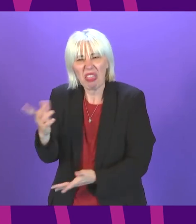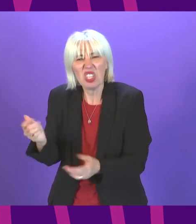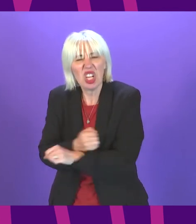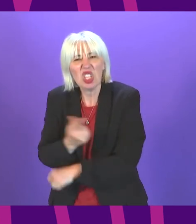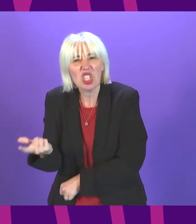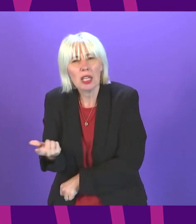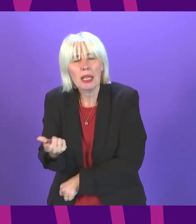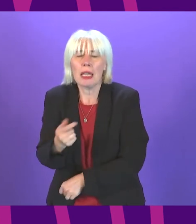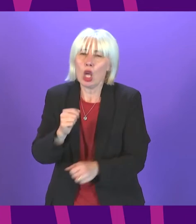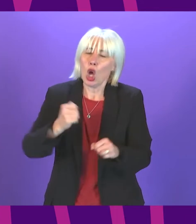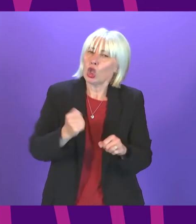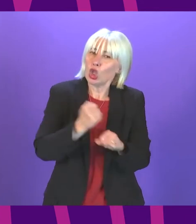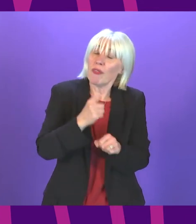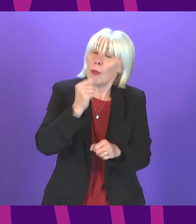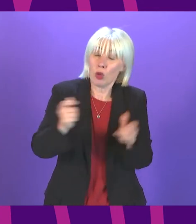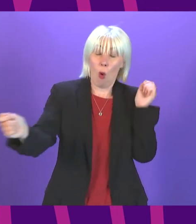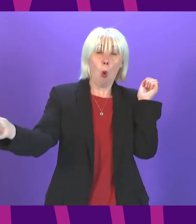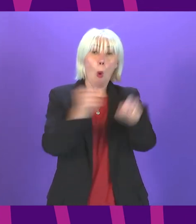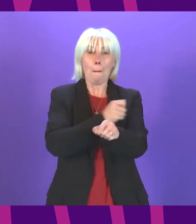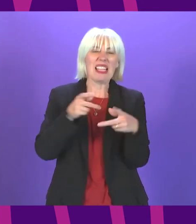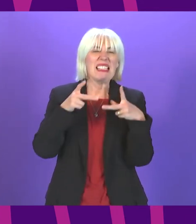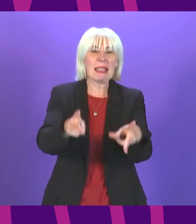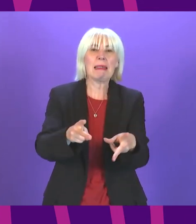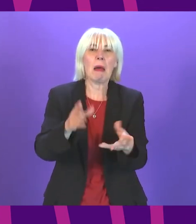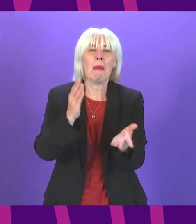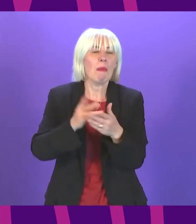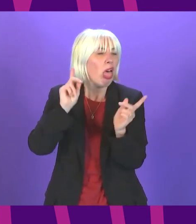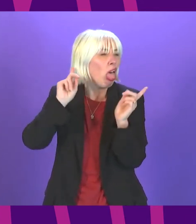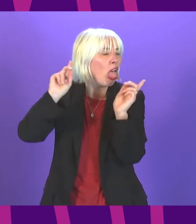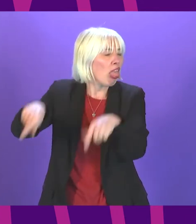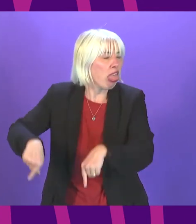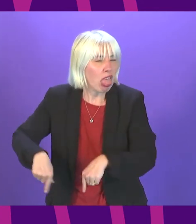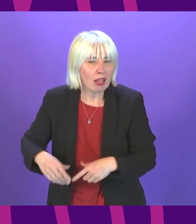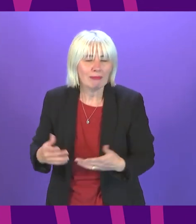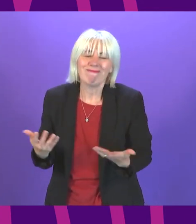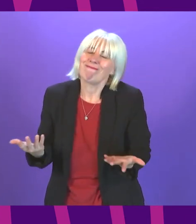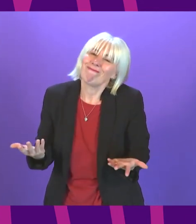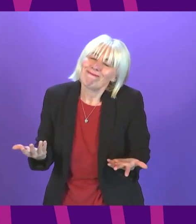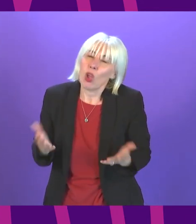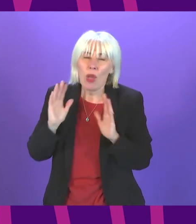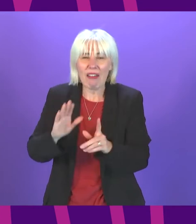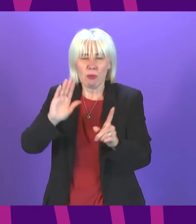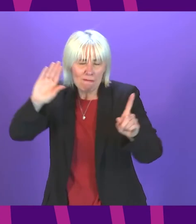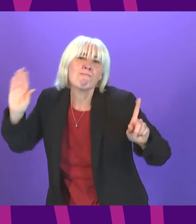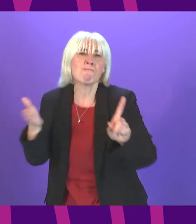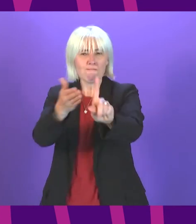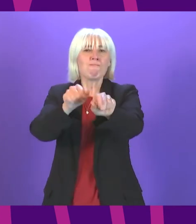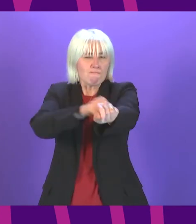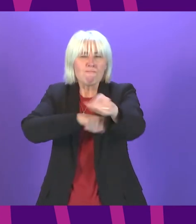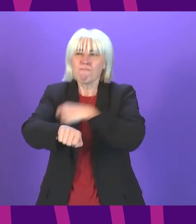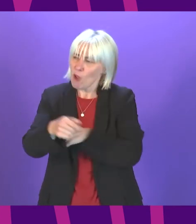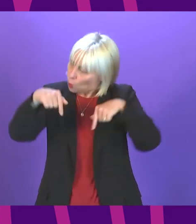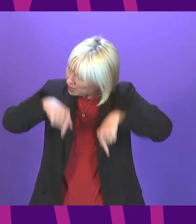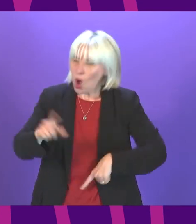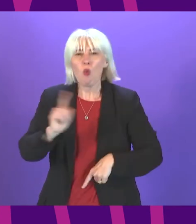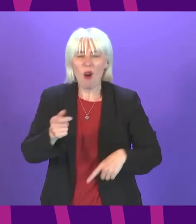could have made a truly radical new system instead it's ignored calls to reform that part of it we must be ambitious we're here to transform